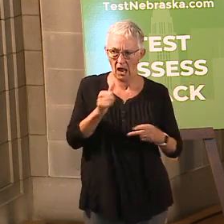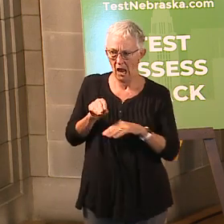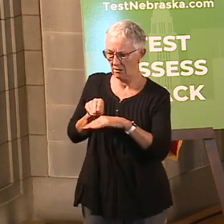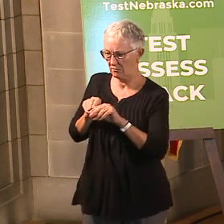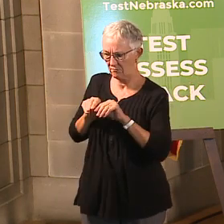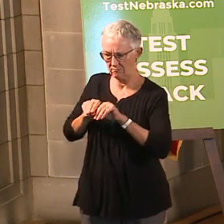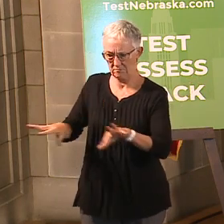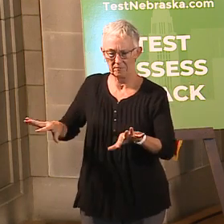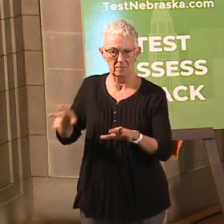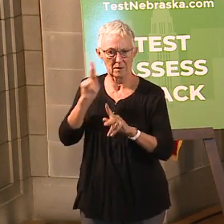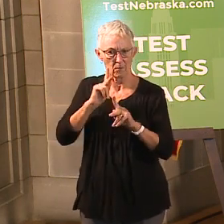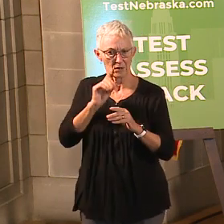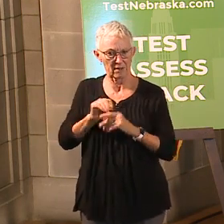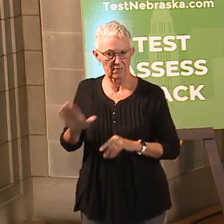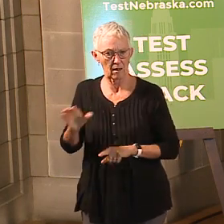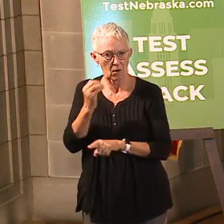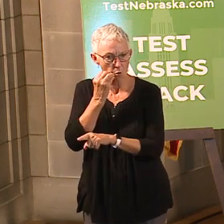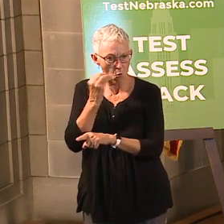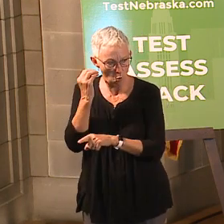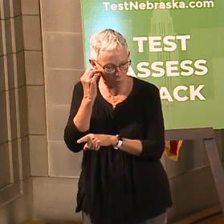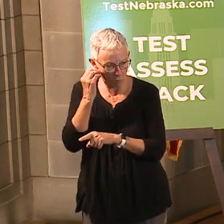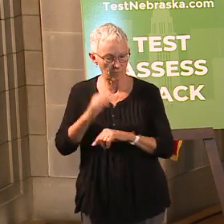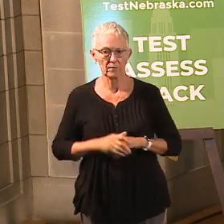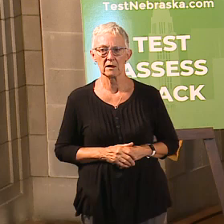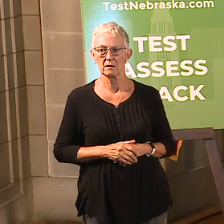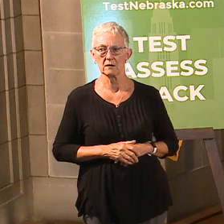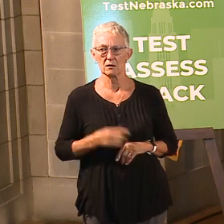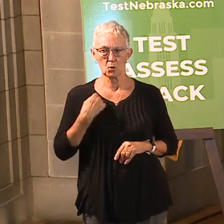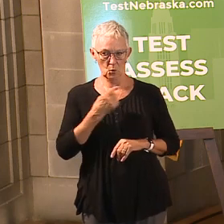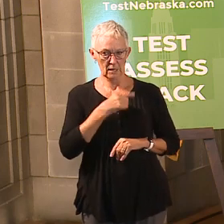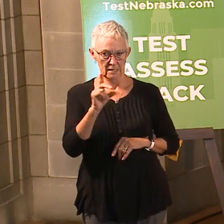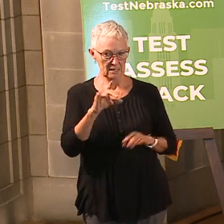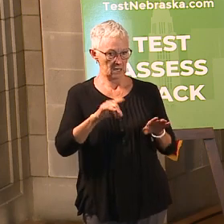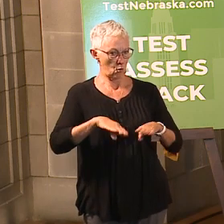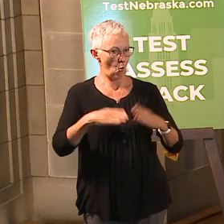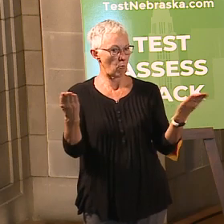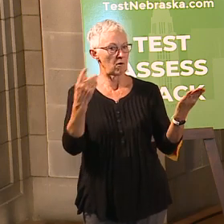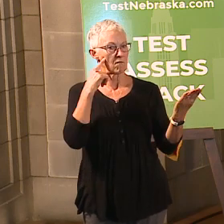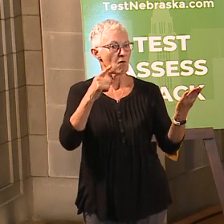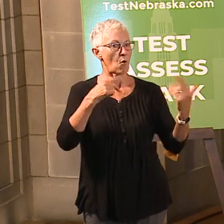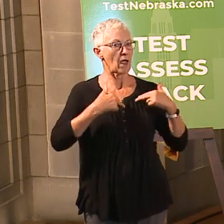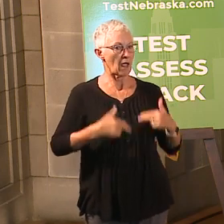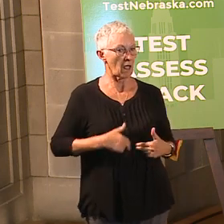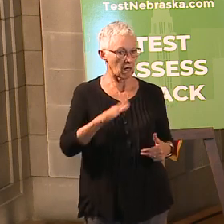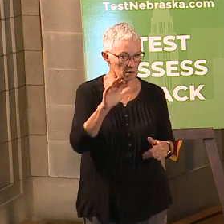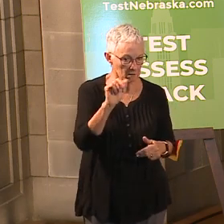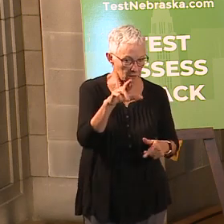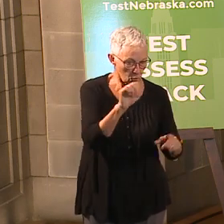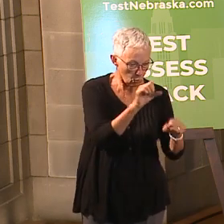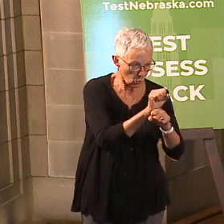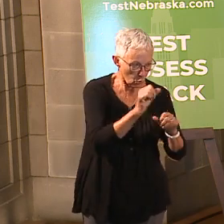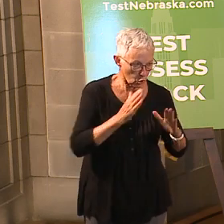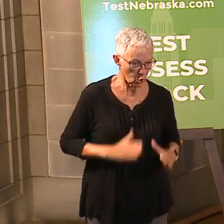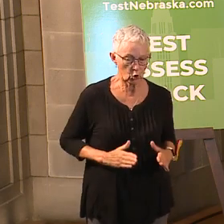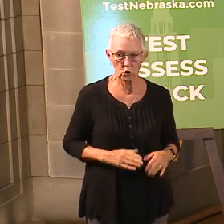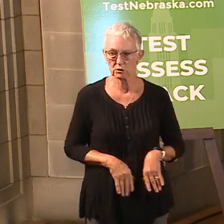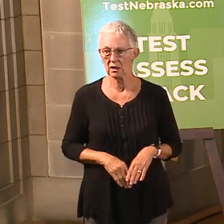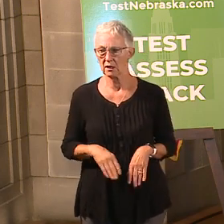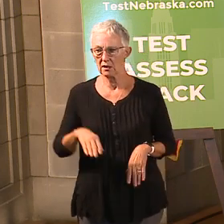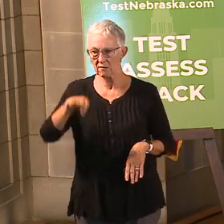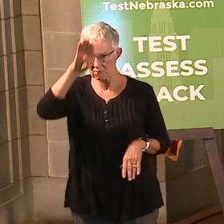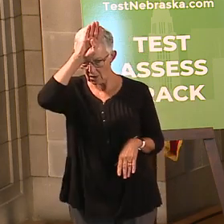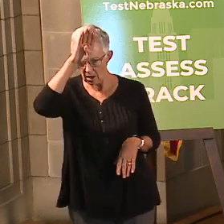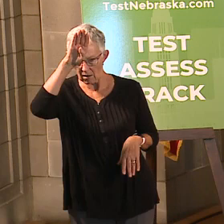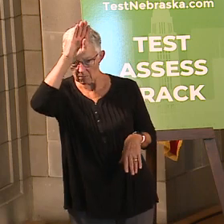being infected by somebody else. So, for example, we opened this up to our health care workers, our first responders. We did it for meat processing